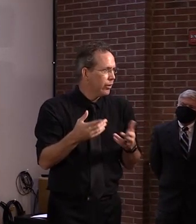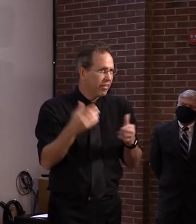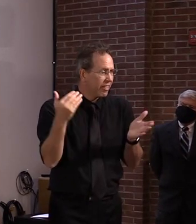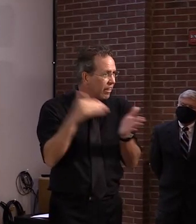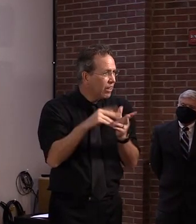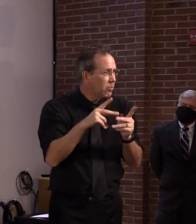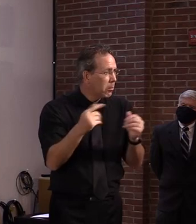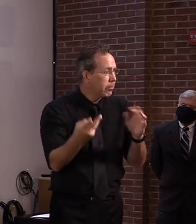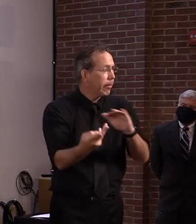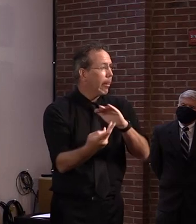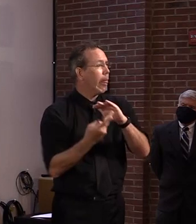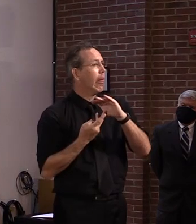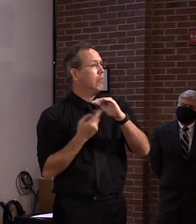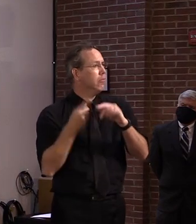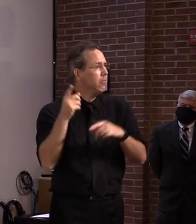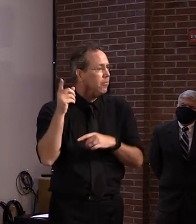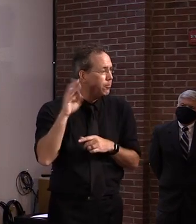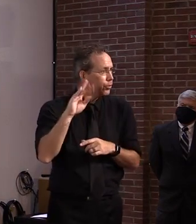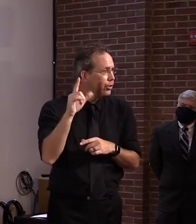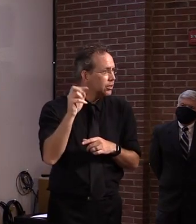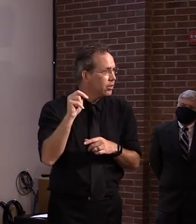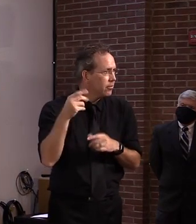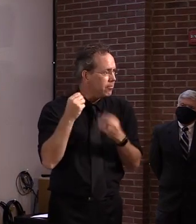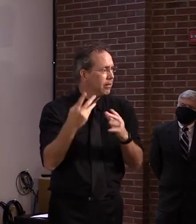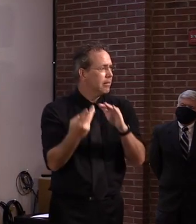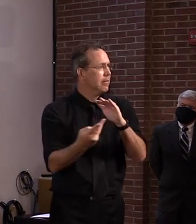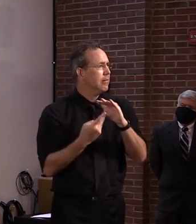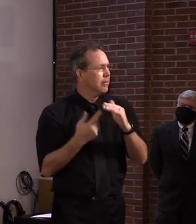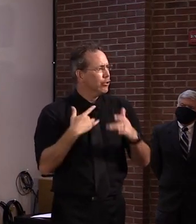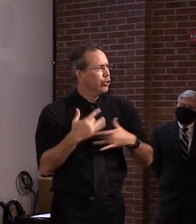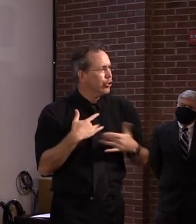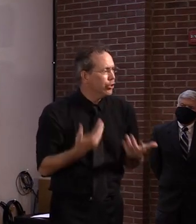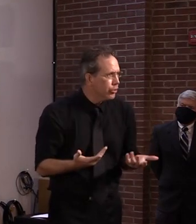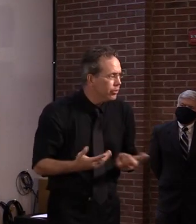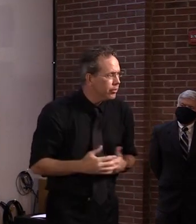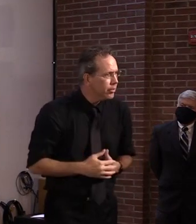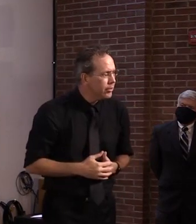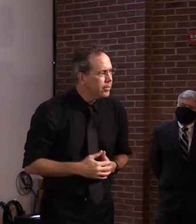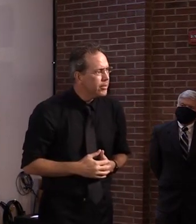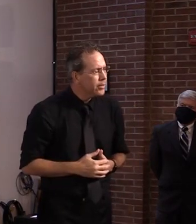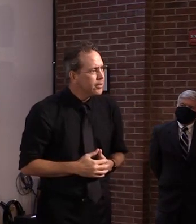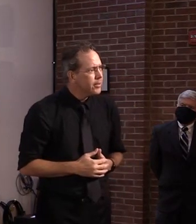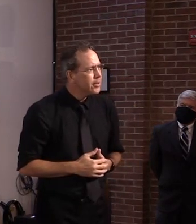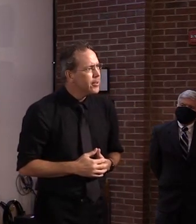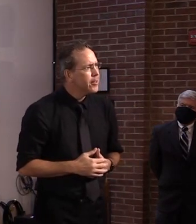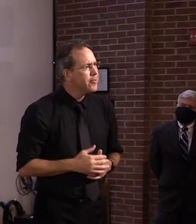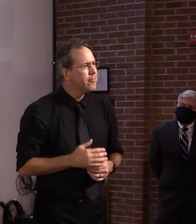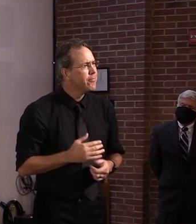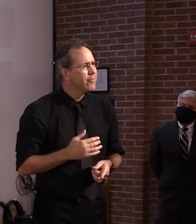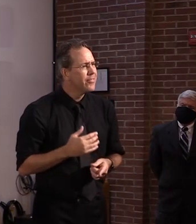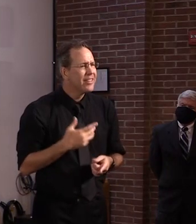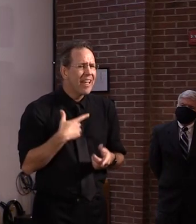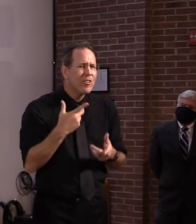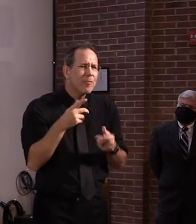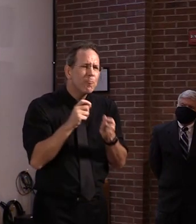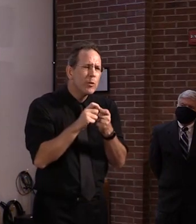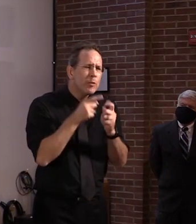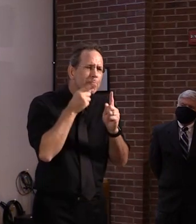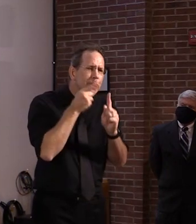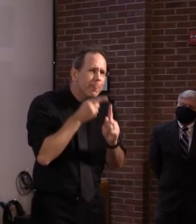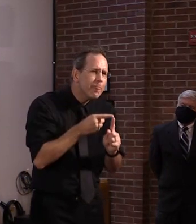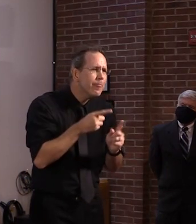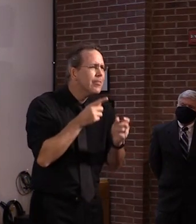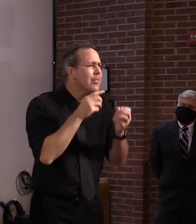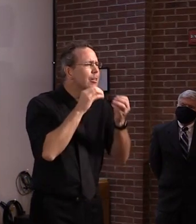I guess, do you have any sort of, any more hard or specific details on, like, if, you know, X number of students were to test